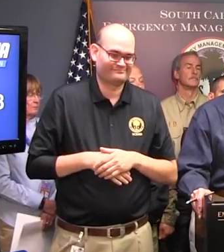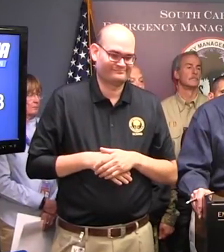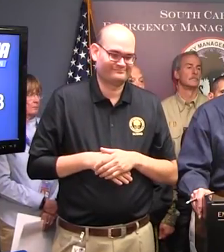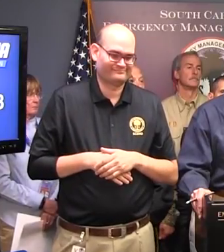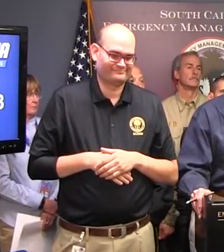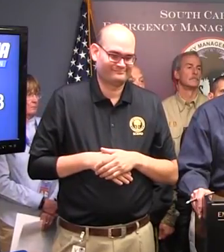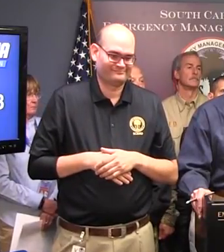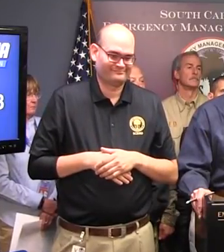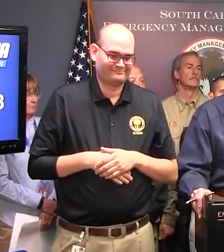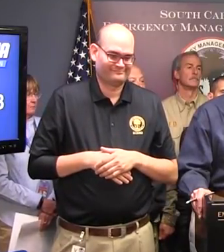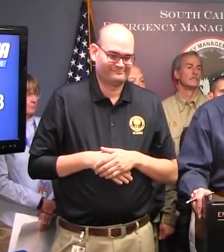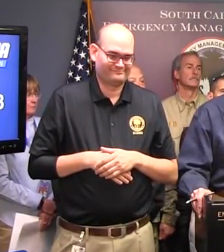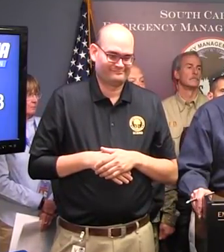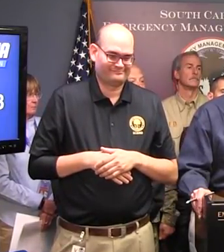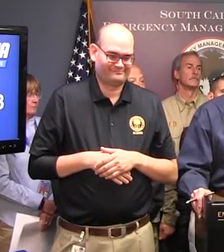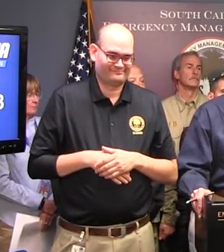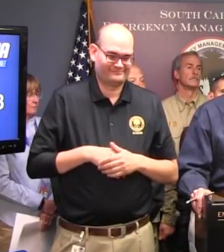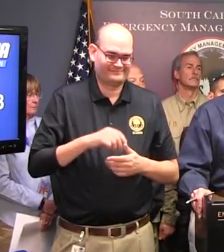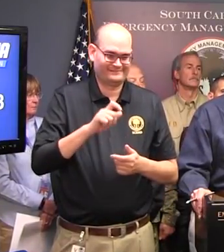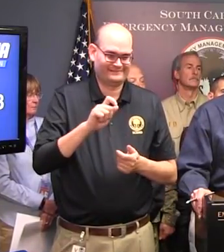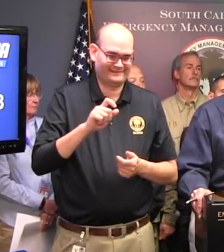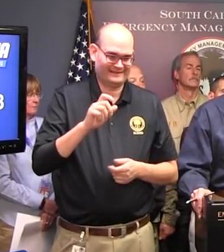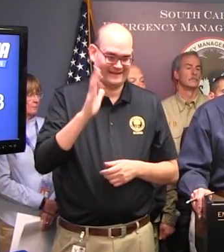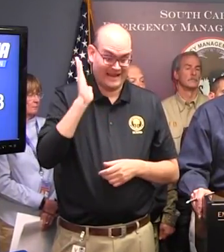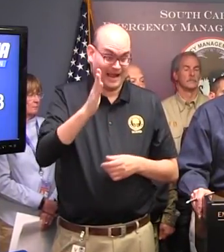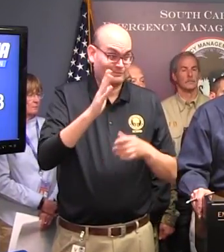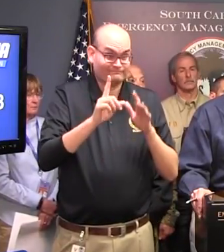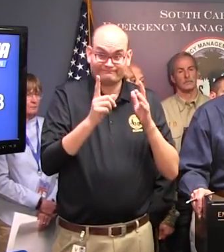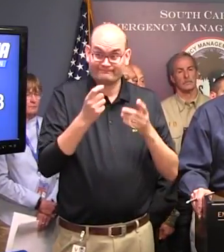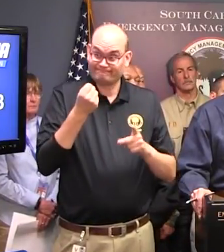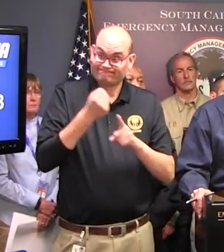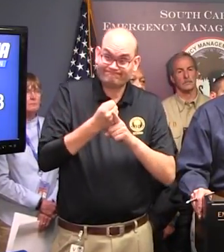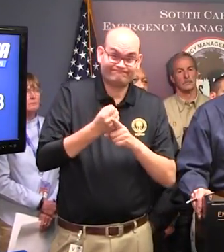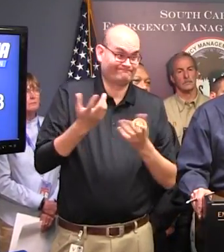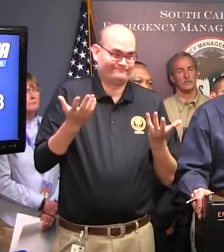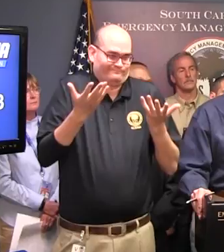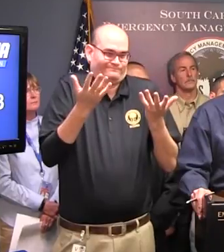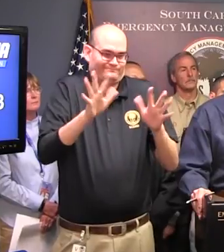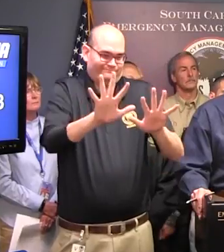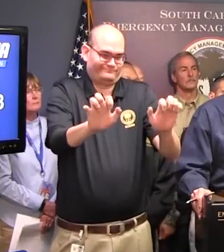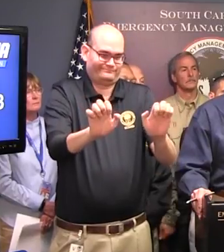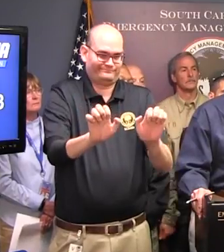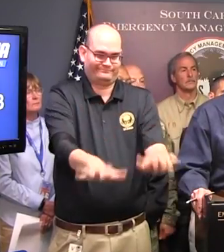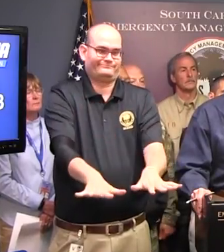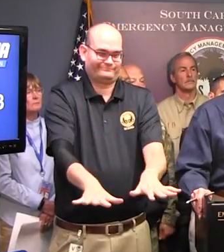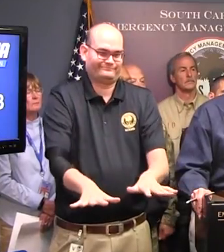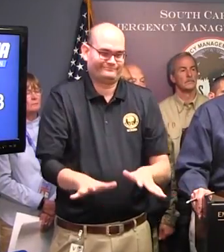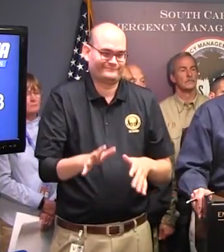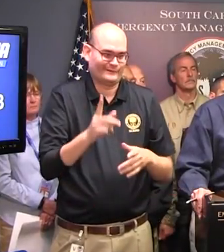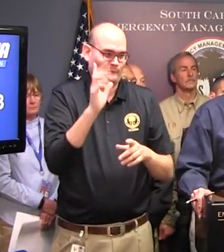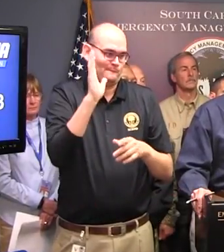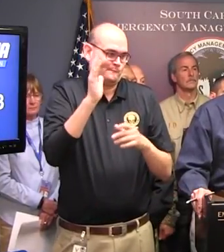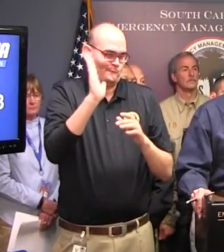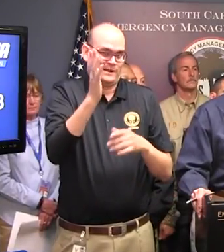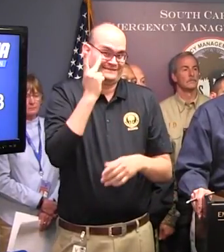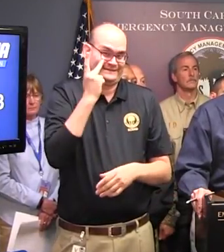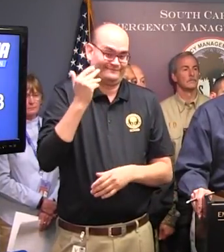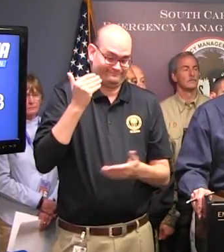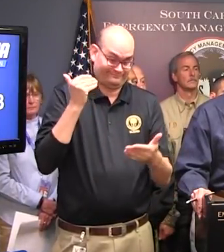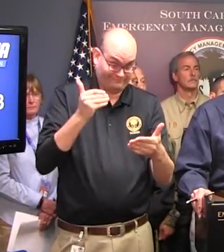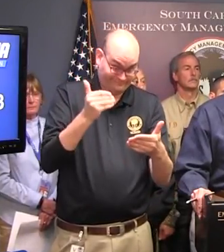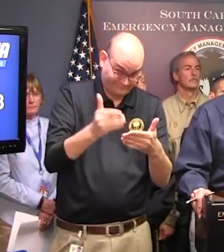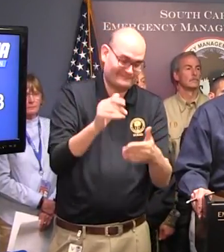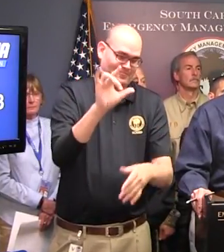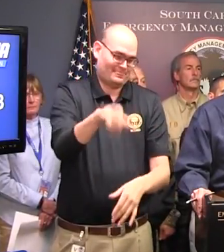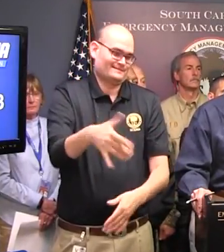what is going to hit us, but we know we're going to get hit. But we'll have plenty of information, recommendations, and instructions for those